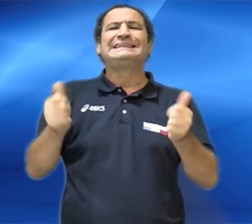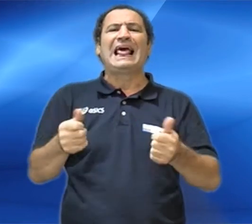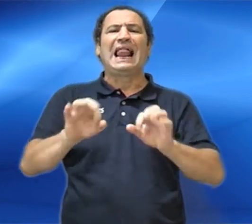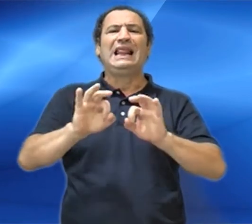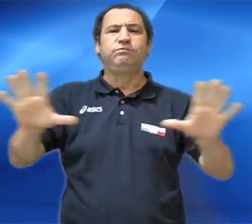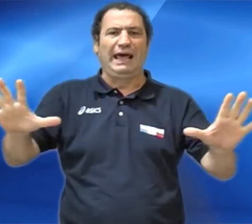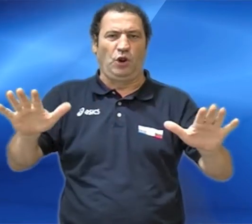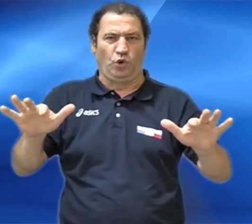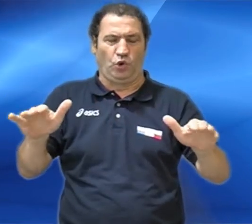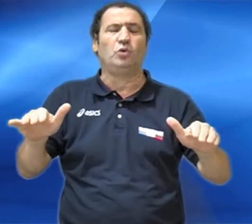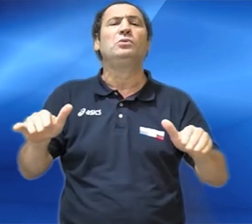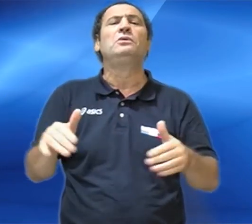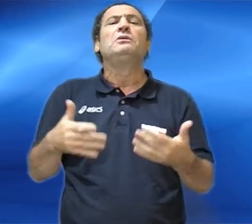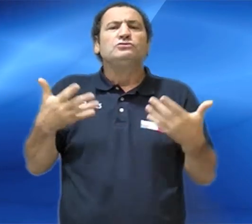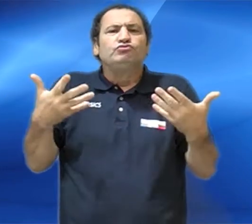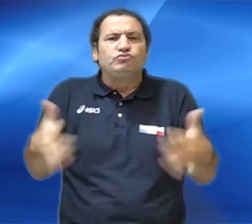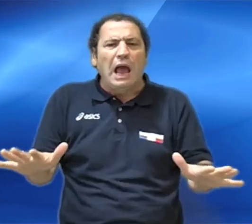I don't know. Mmm.